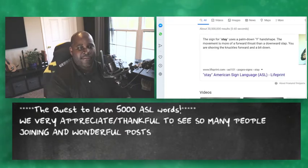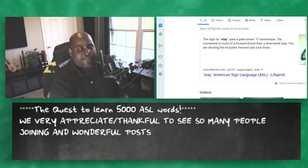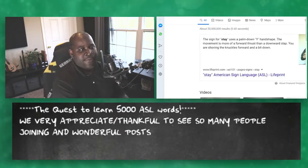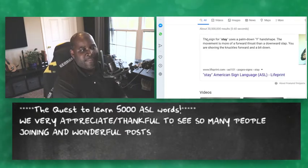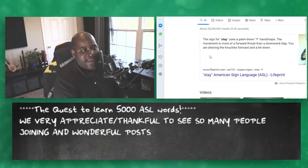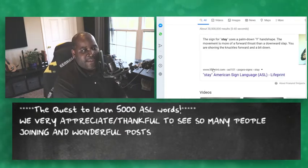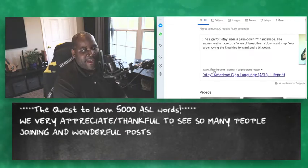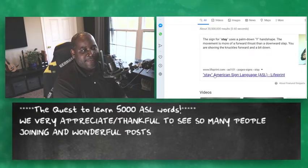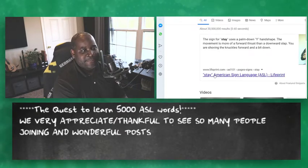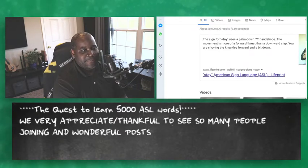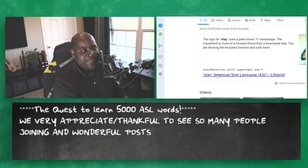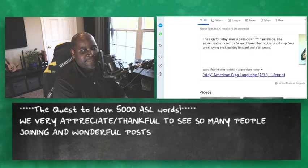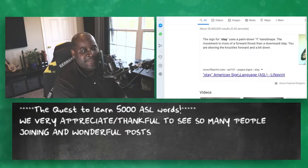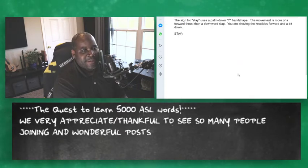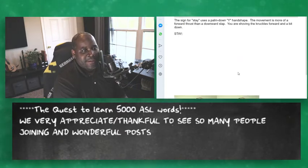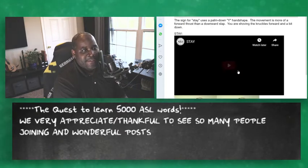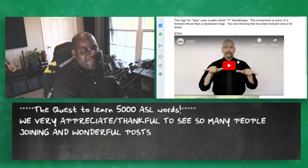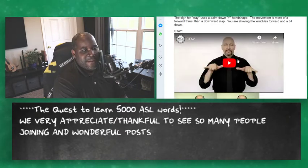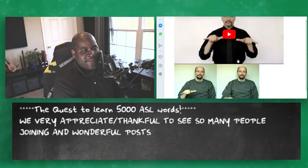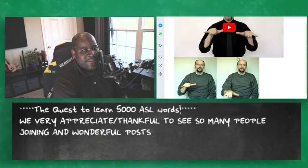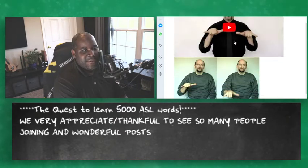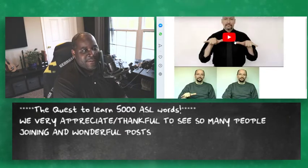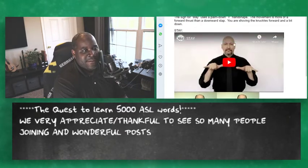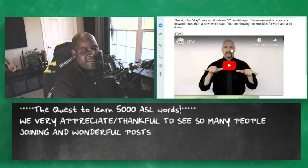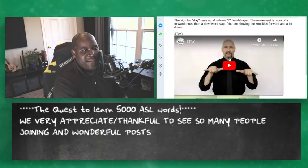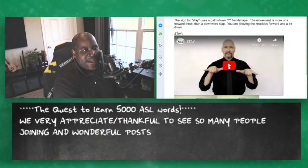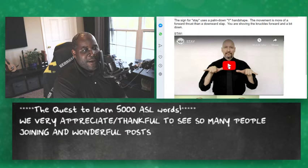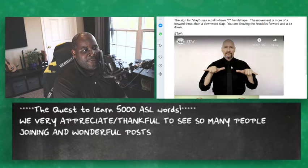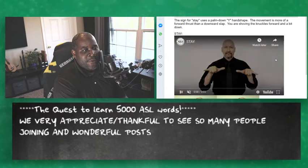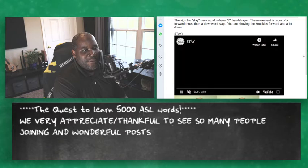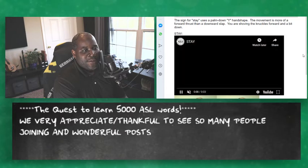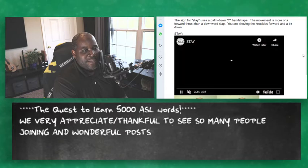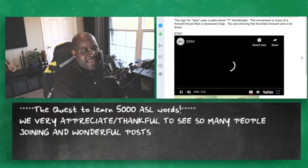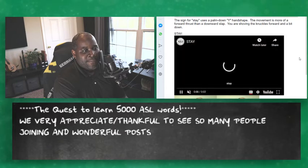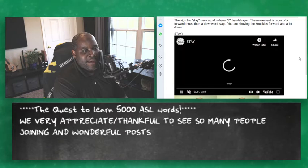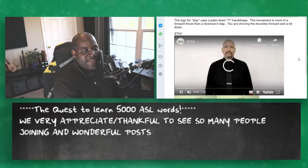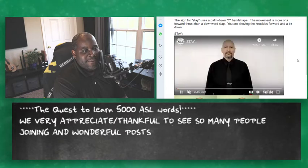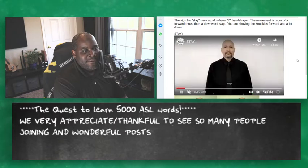with the pinky out it's very similar I was hoping you can like combine the two